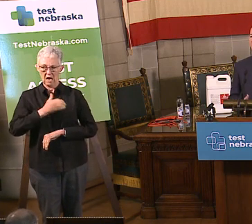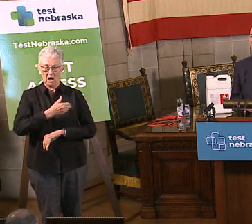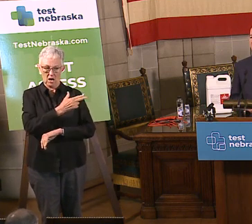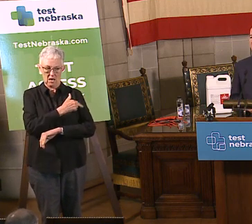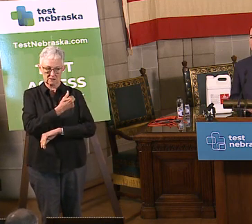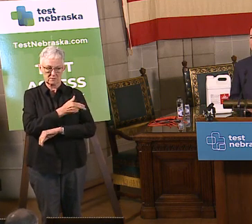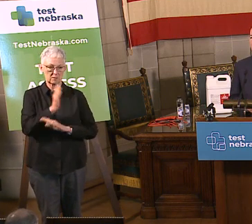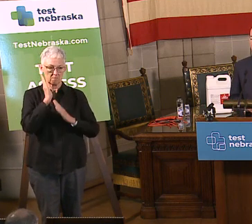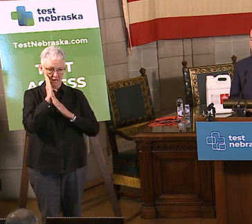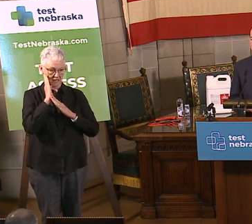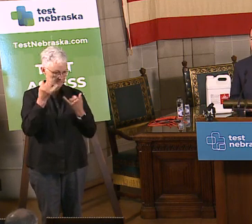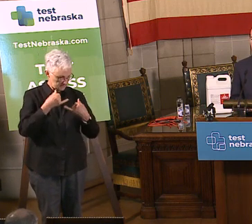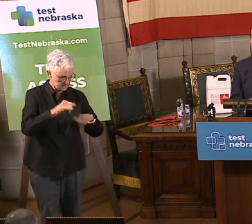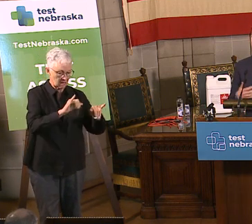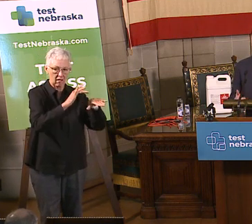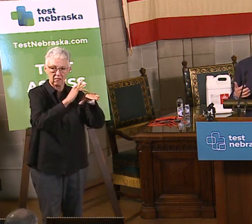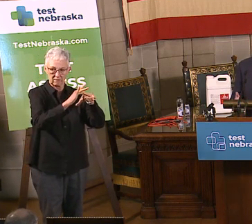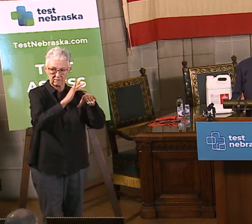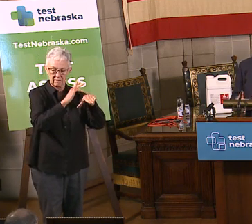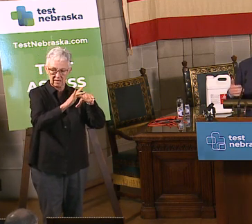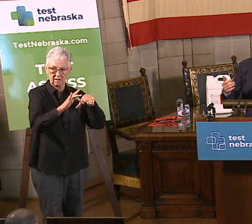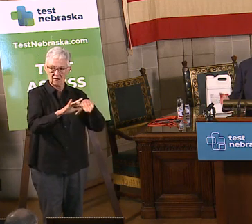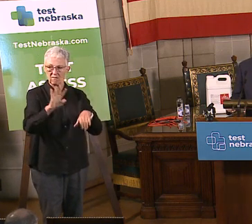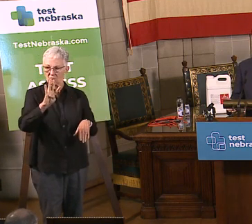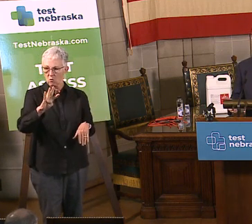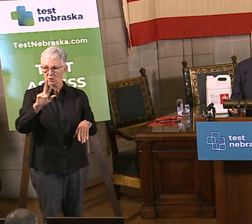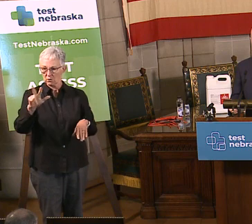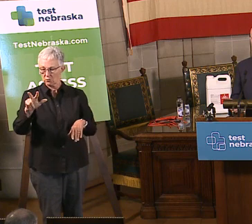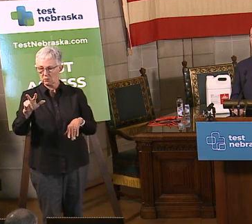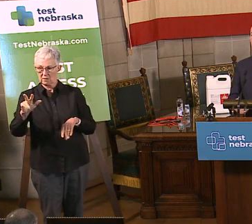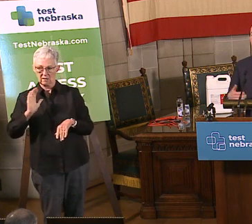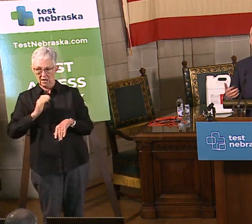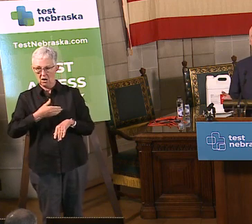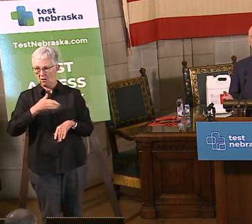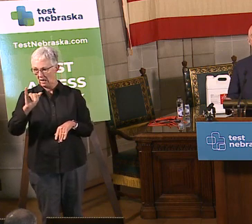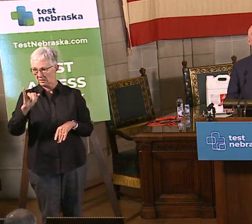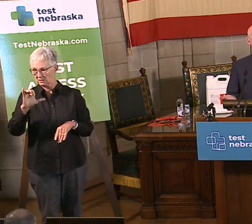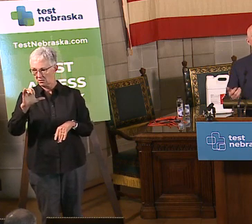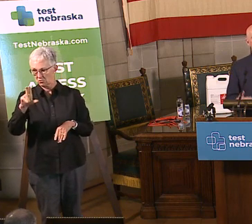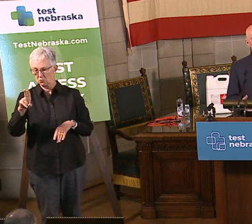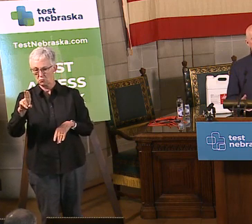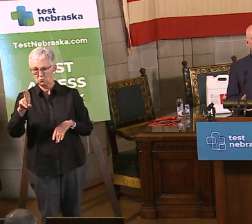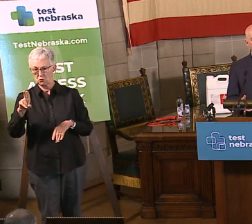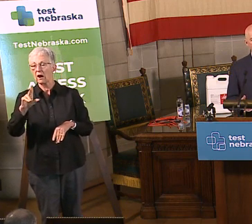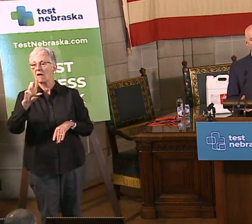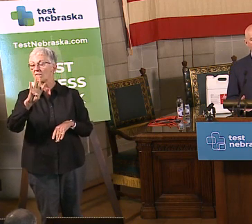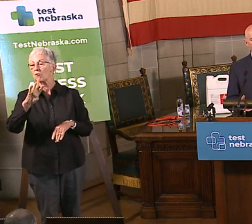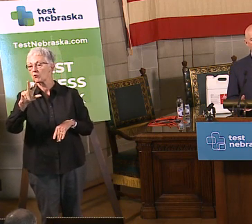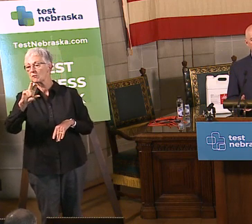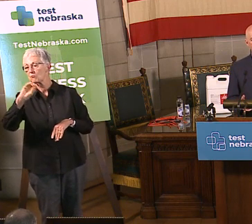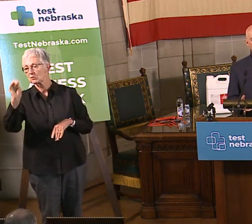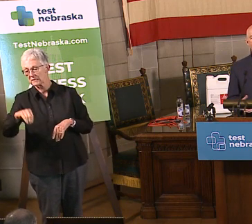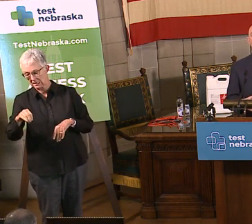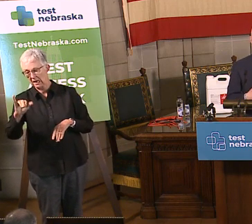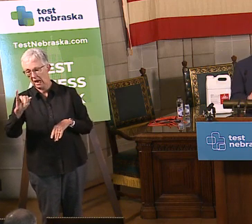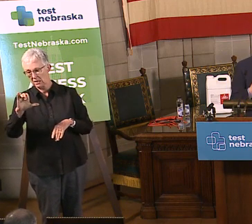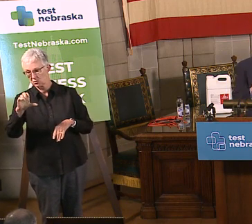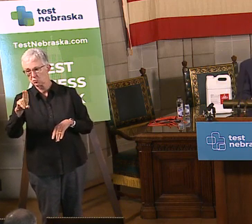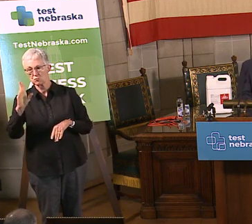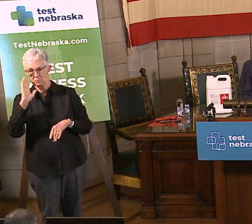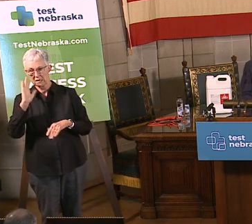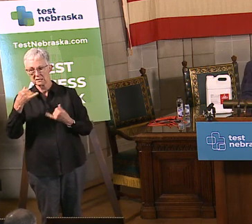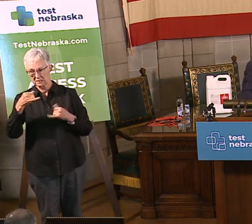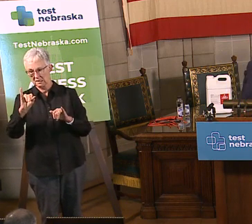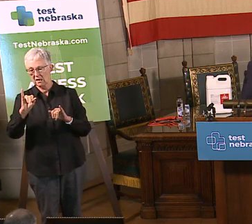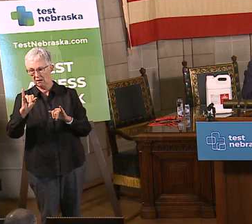43% of our ICU beds available, and 76% of our ventilators available. So again, lots of capacity in the hospital system. And